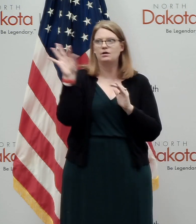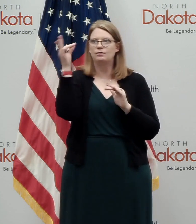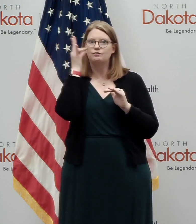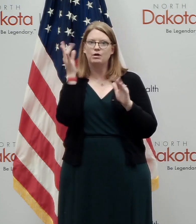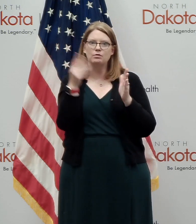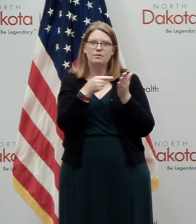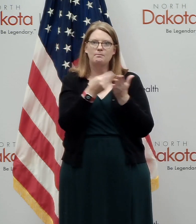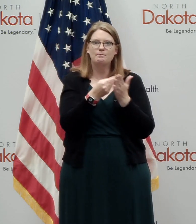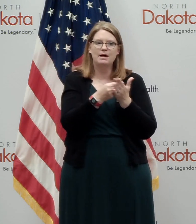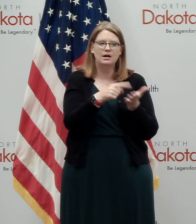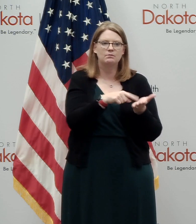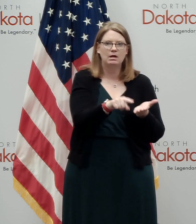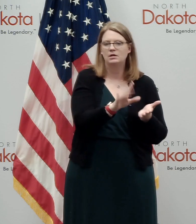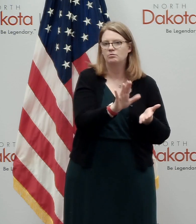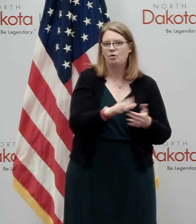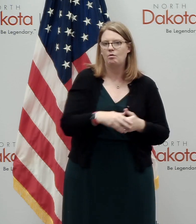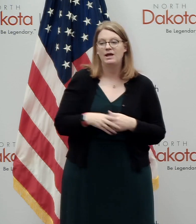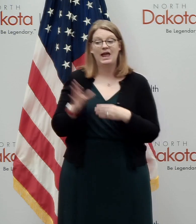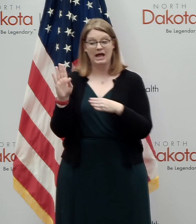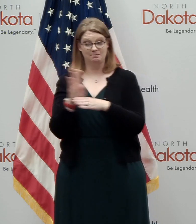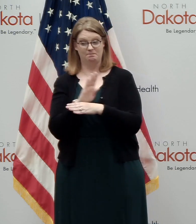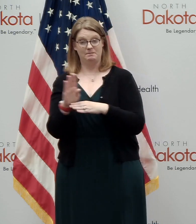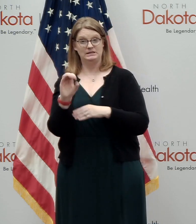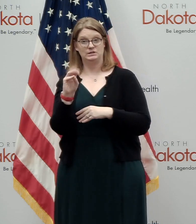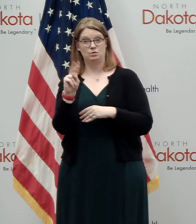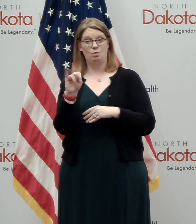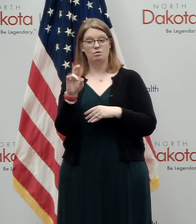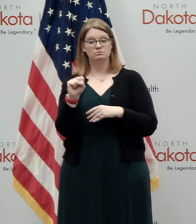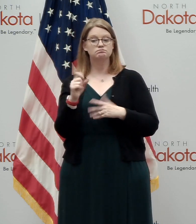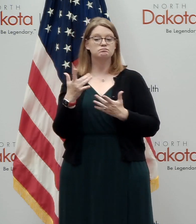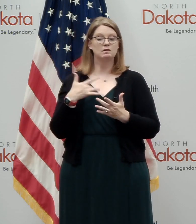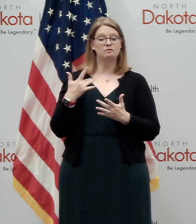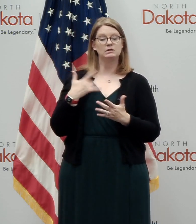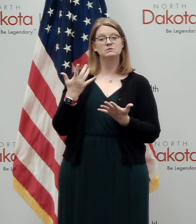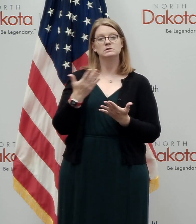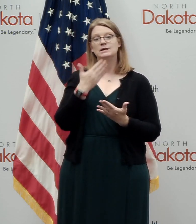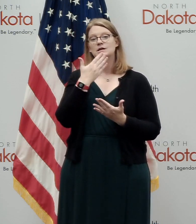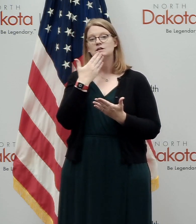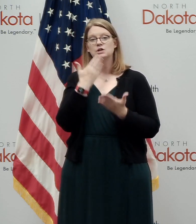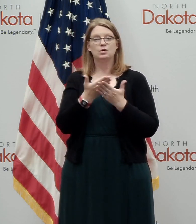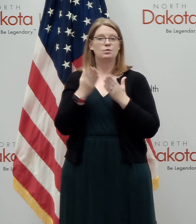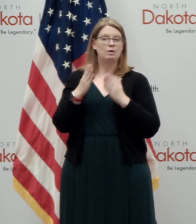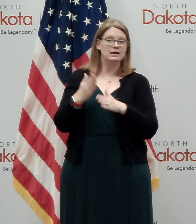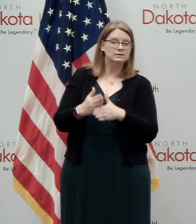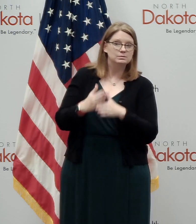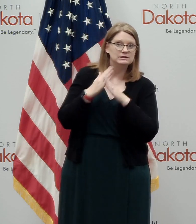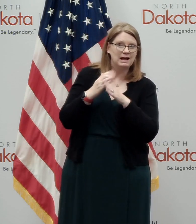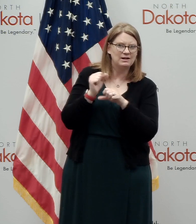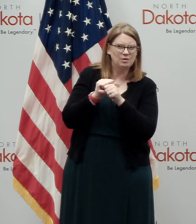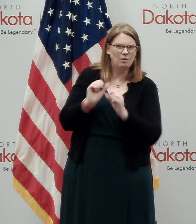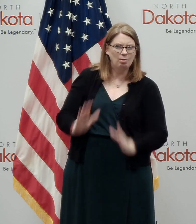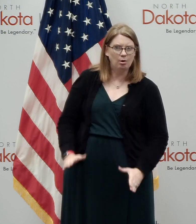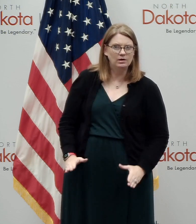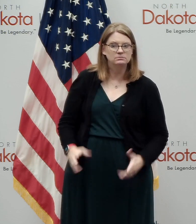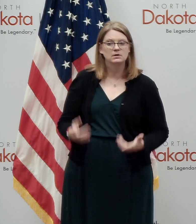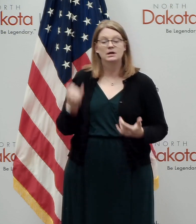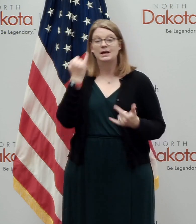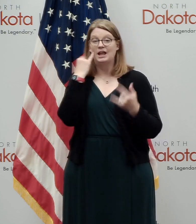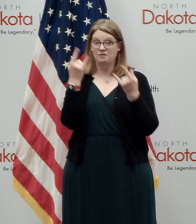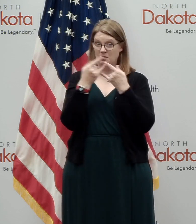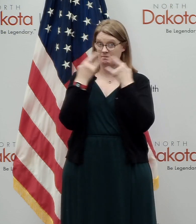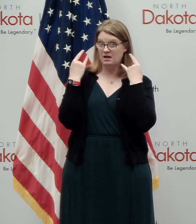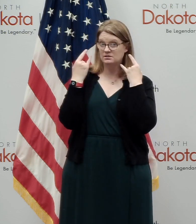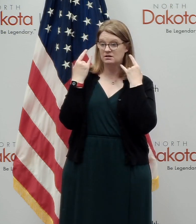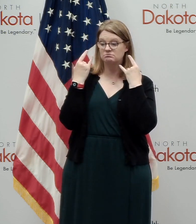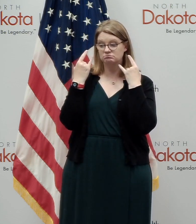business owners, they may find this is, uh, a smart way to protect their workforce because by masking, may be able to keep people on the job